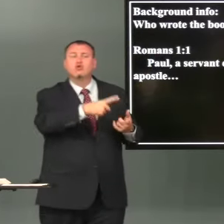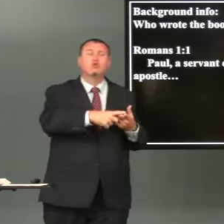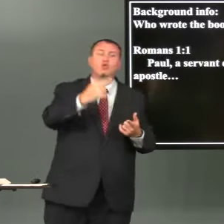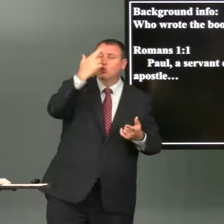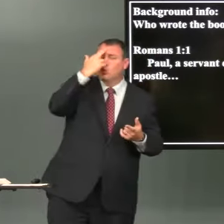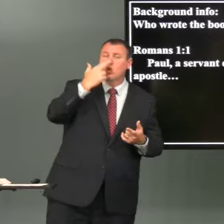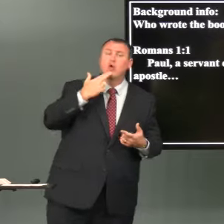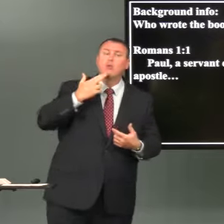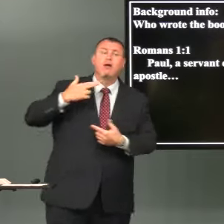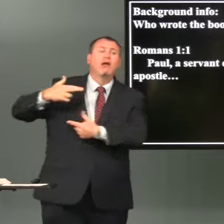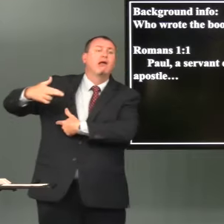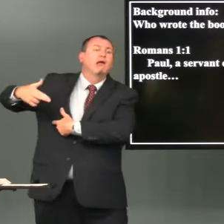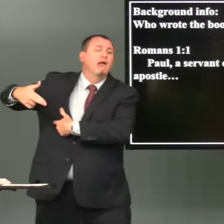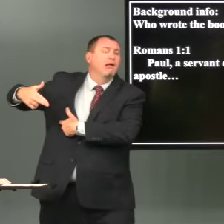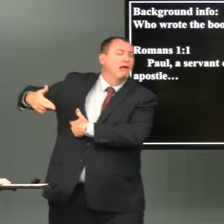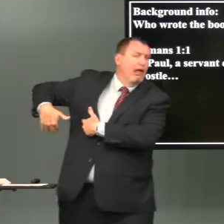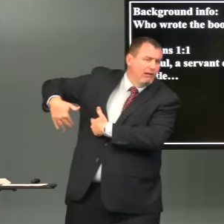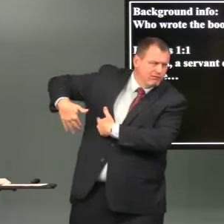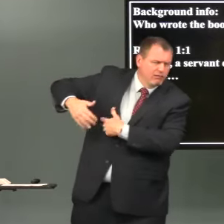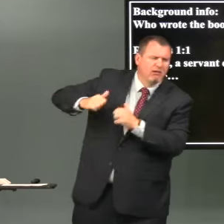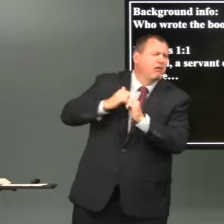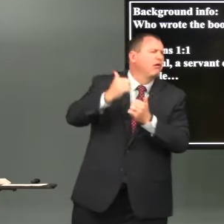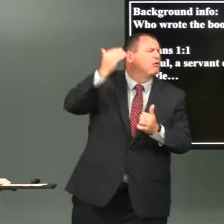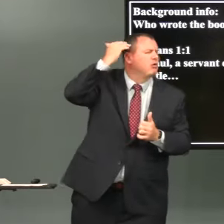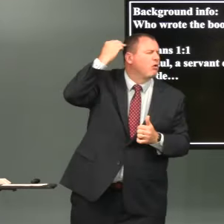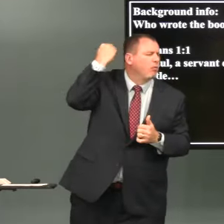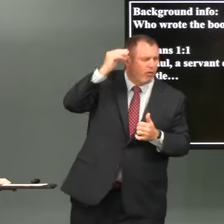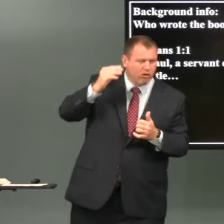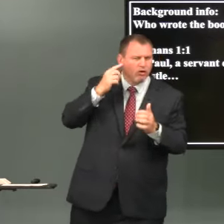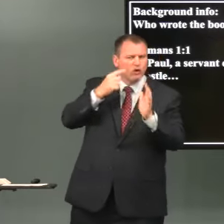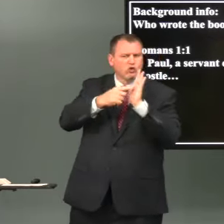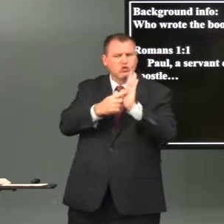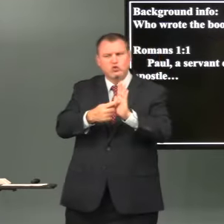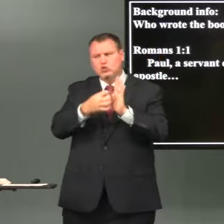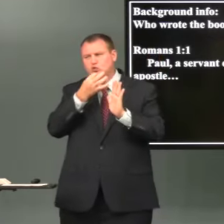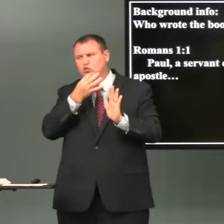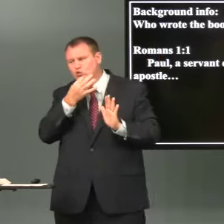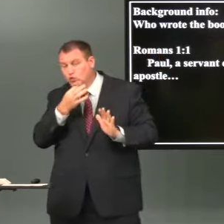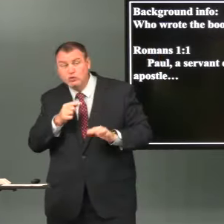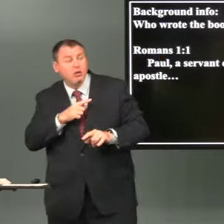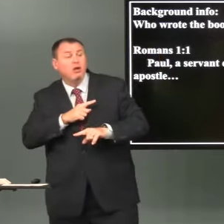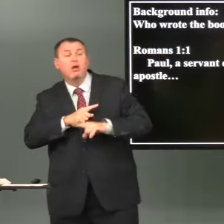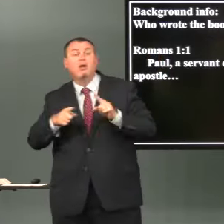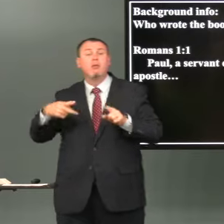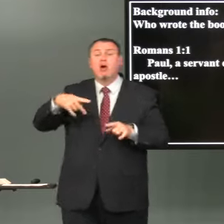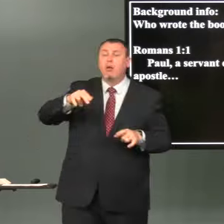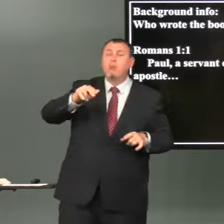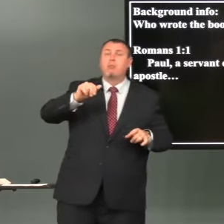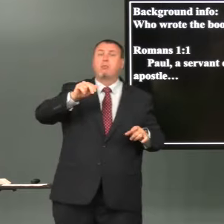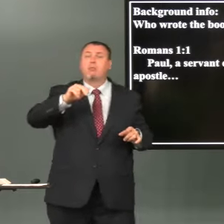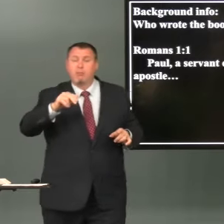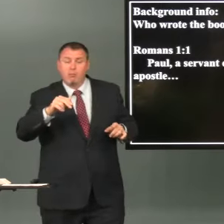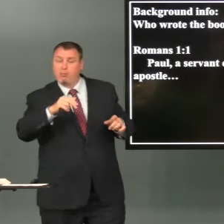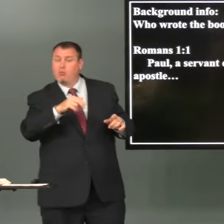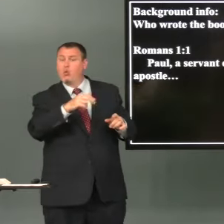but he never traveled to rome well not yet anyway he'll get there soon